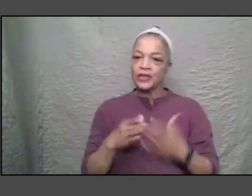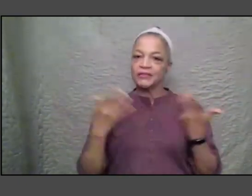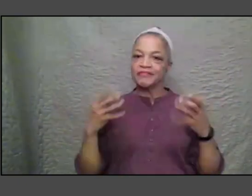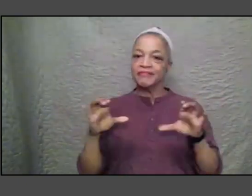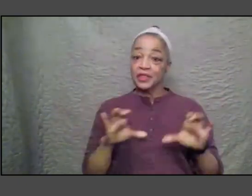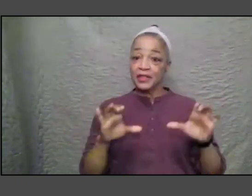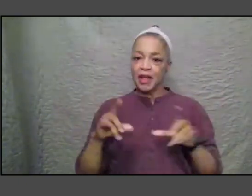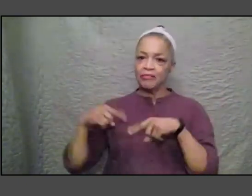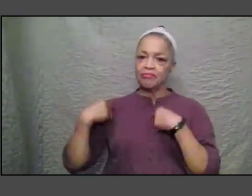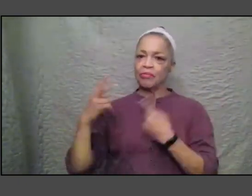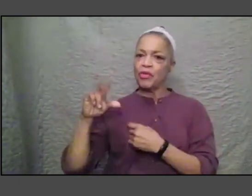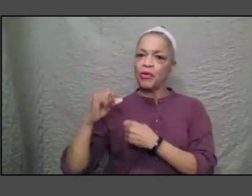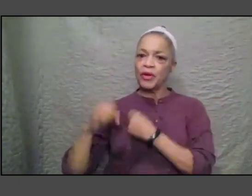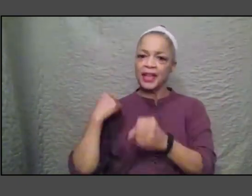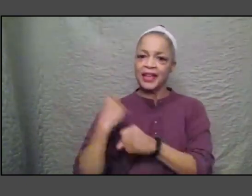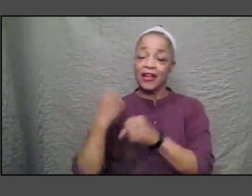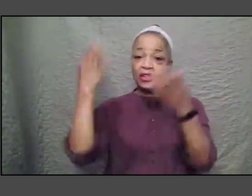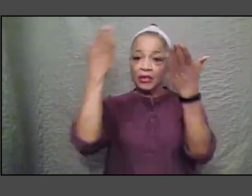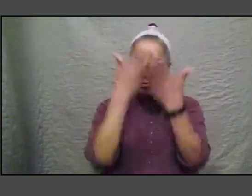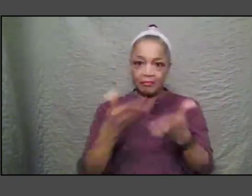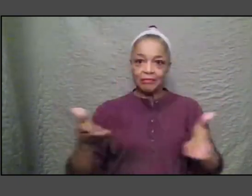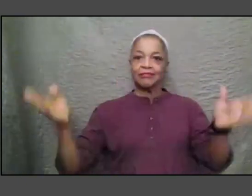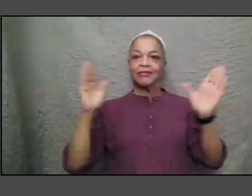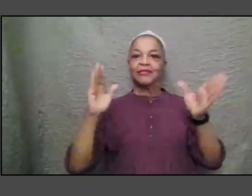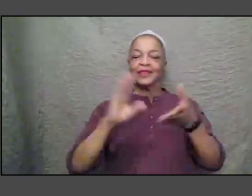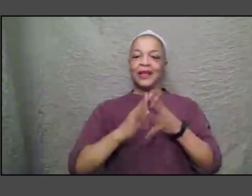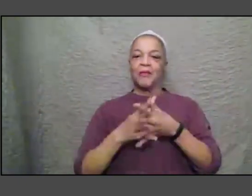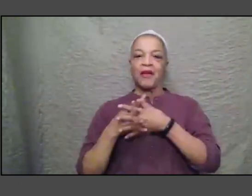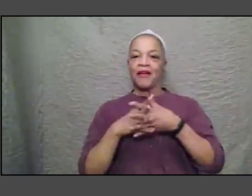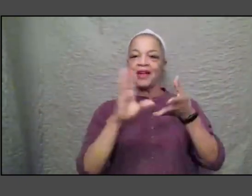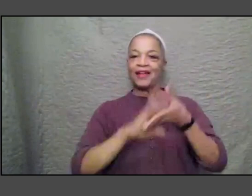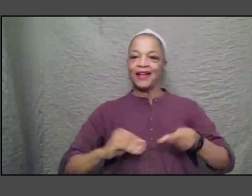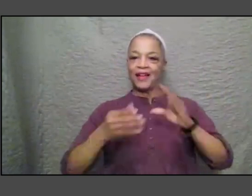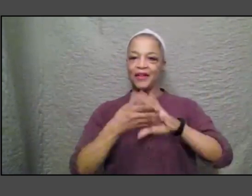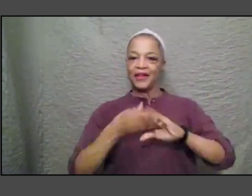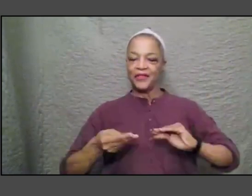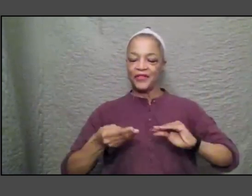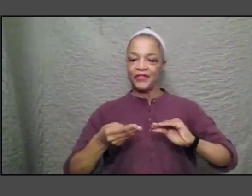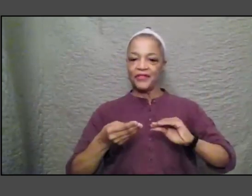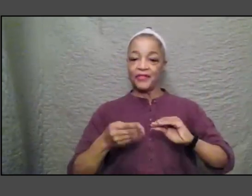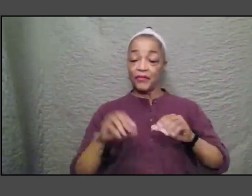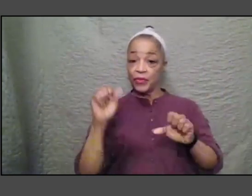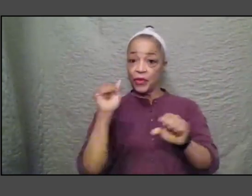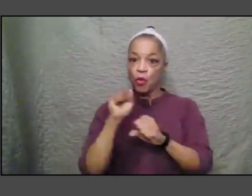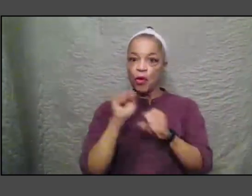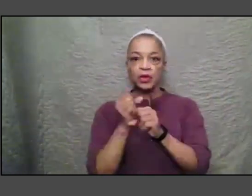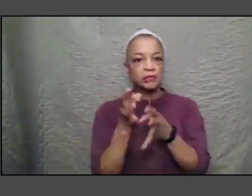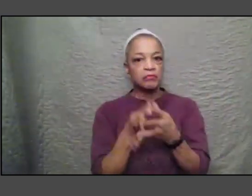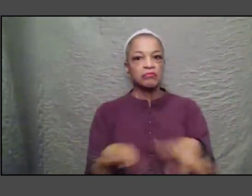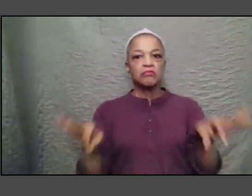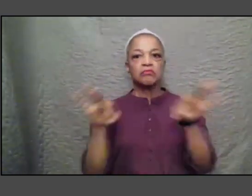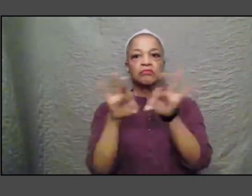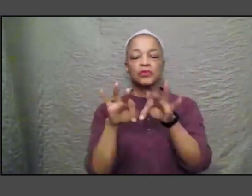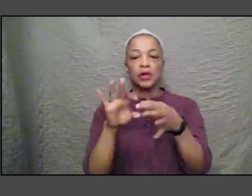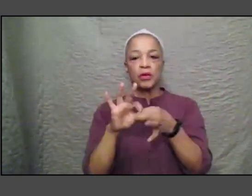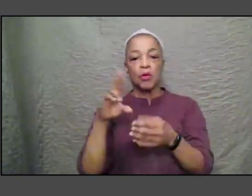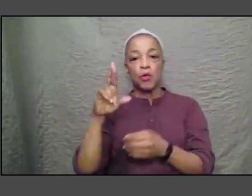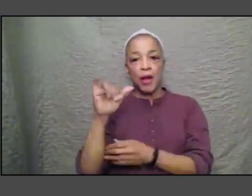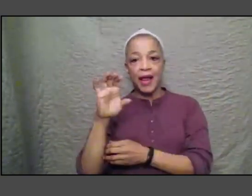of the American narrative I mean the work that's being done is really crucially important on issues of race on gender um on